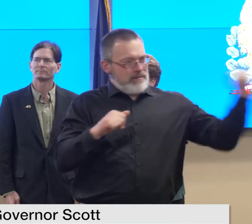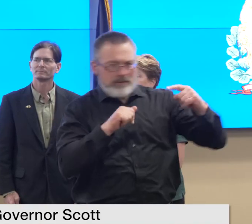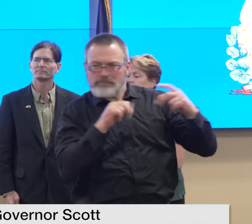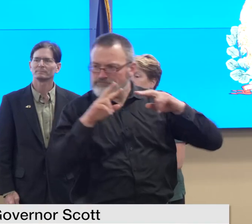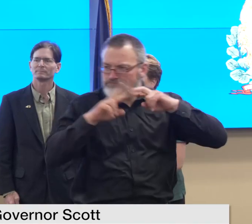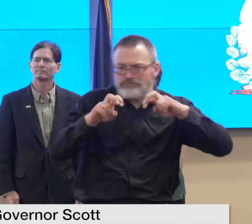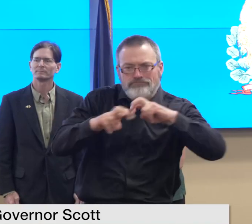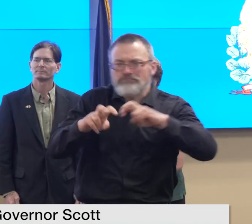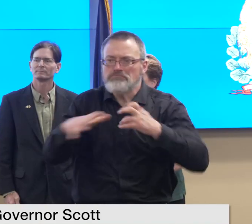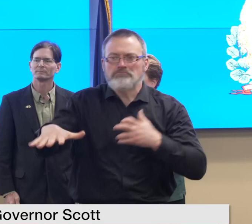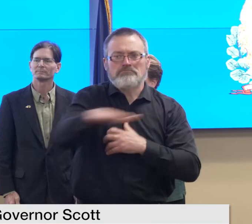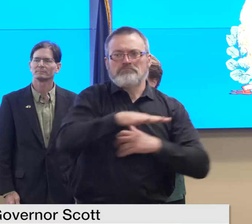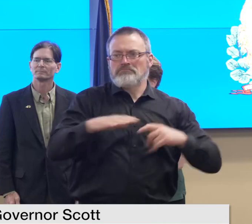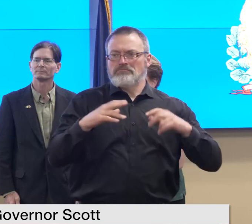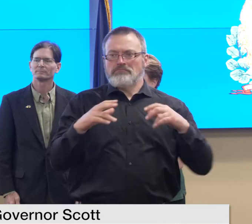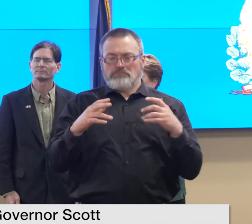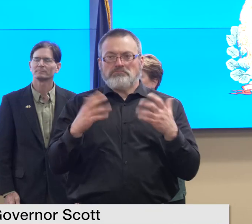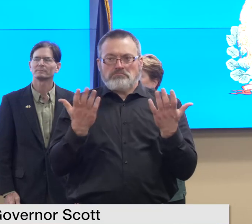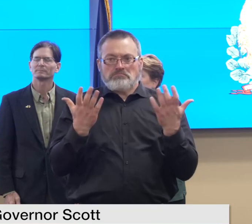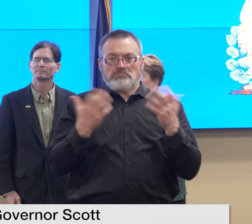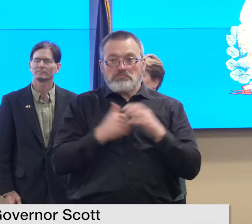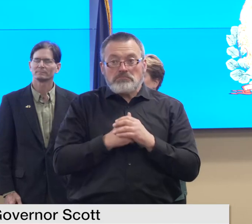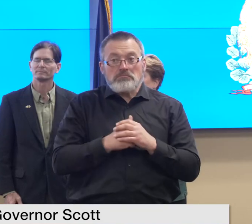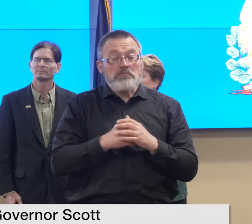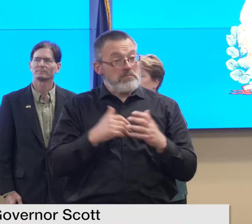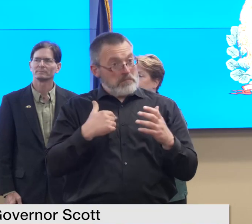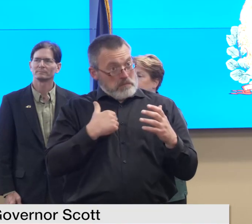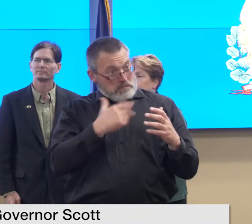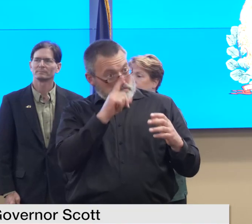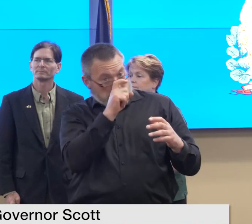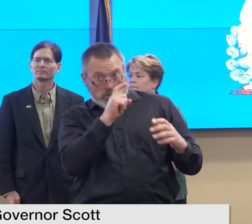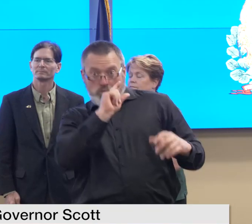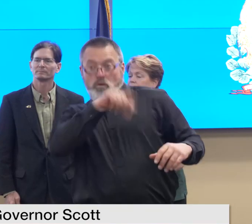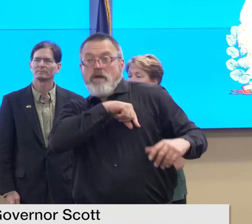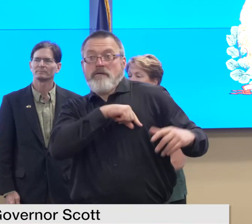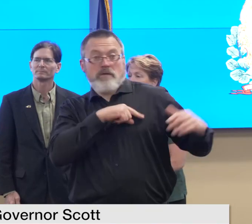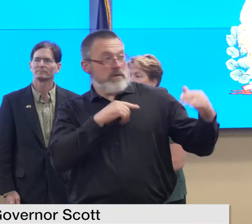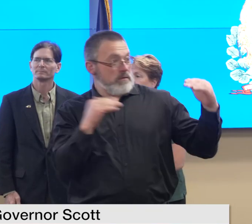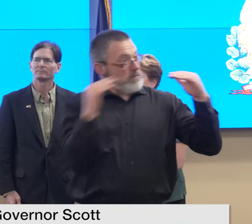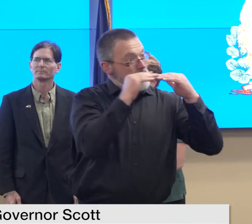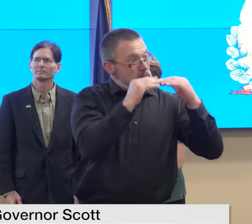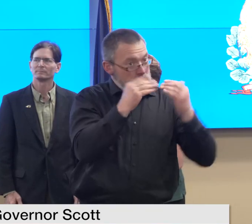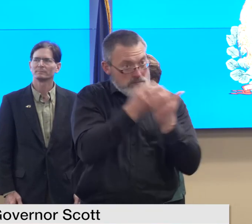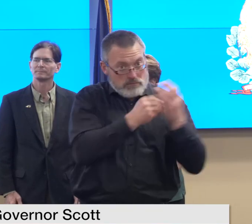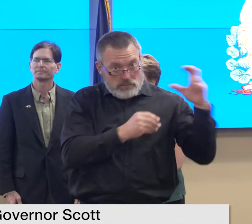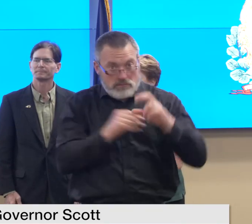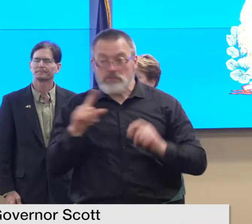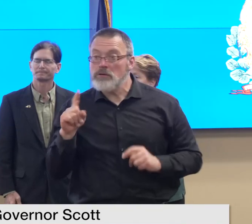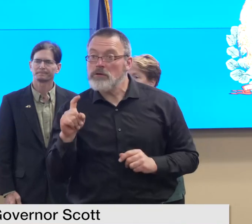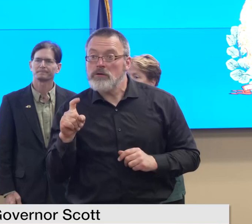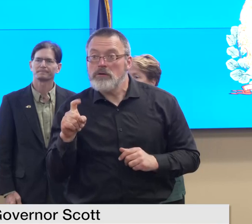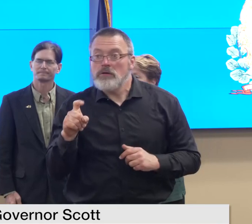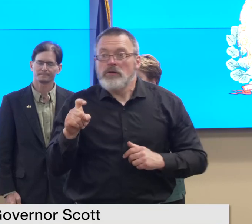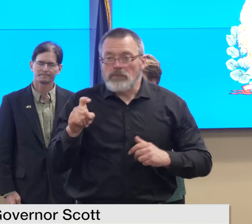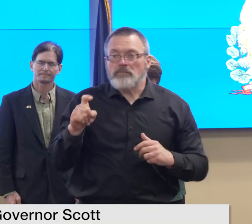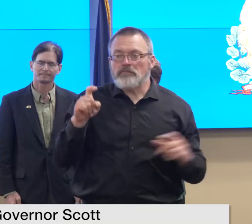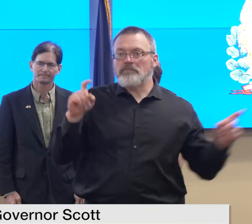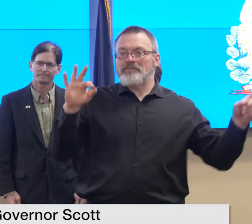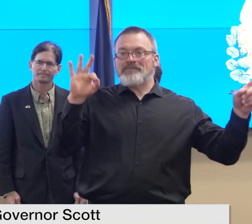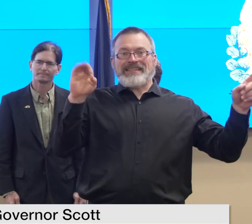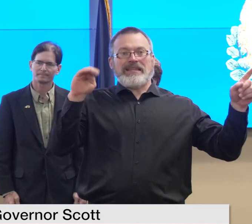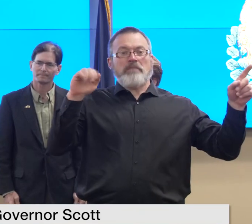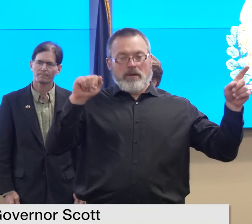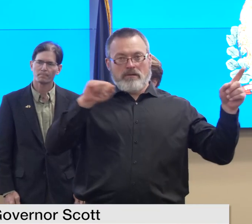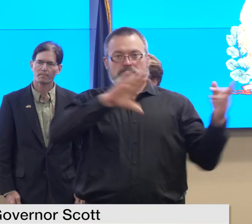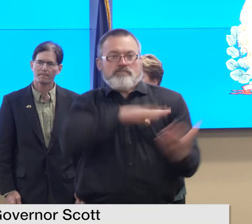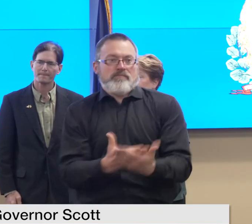to determine if we meet the threshold for federal support FEMA arrived in Vermont yesterday and they're working